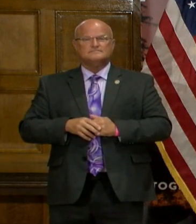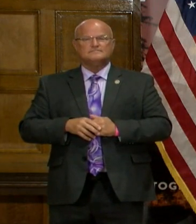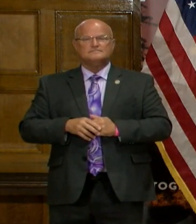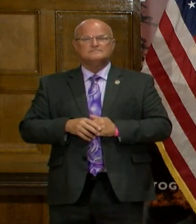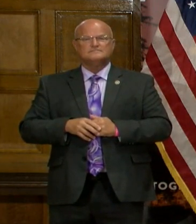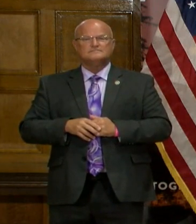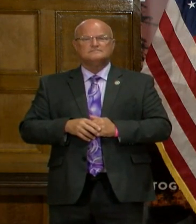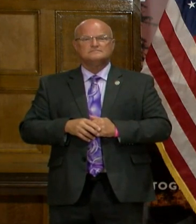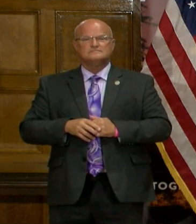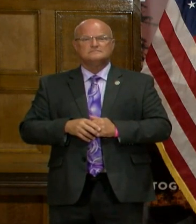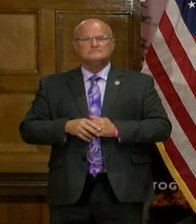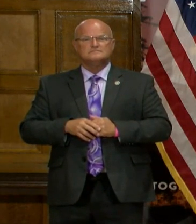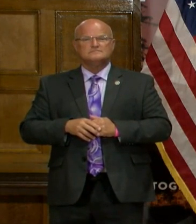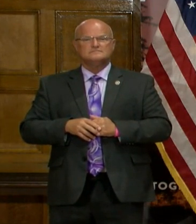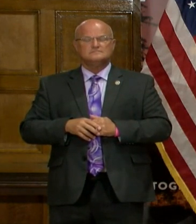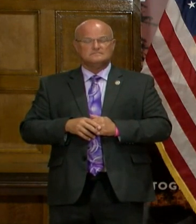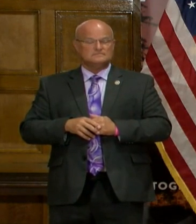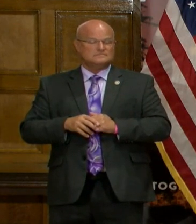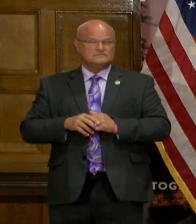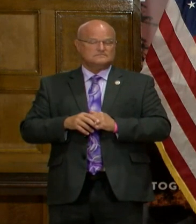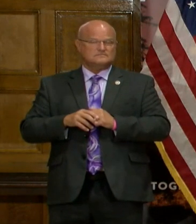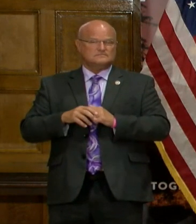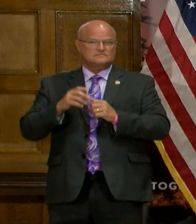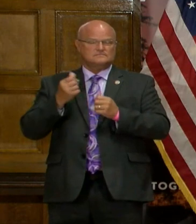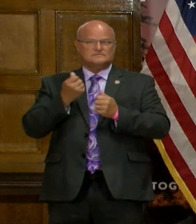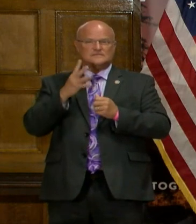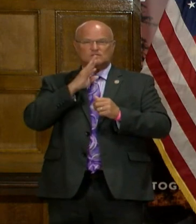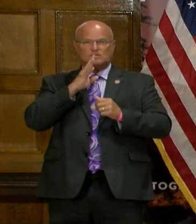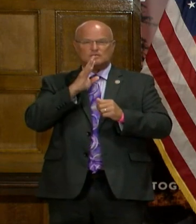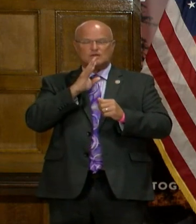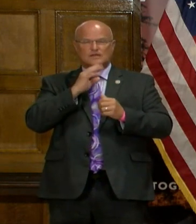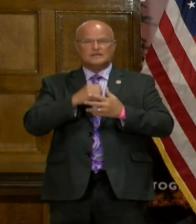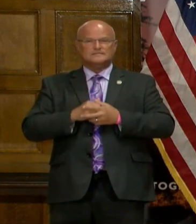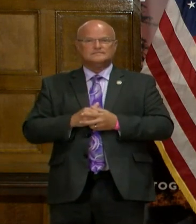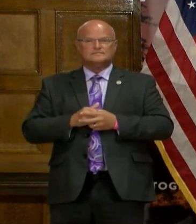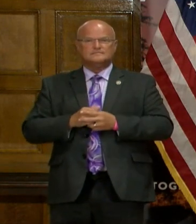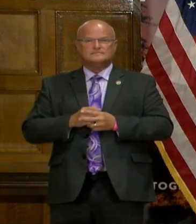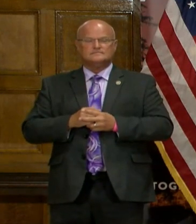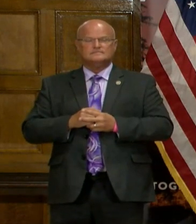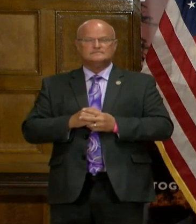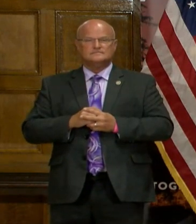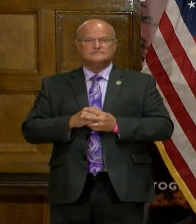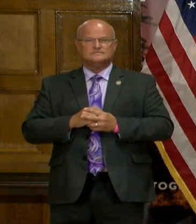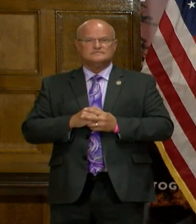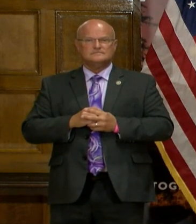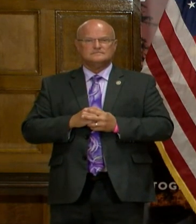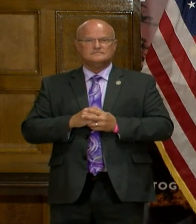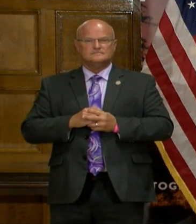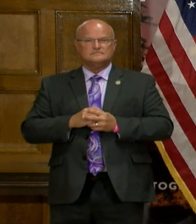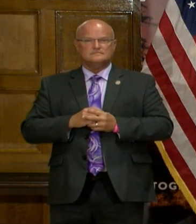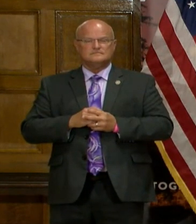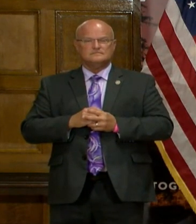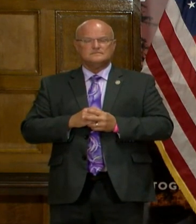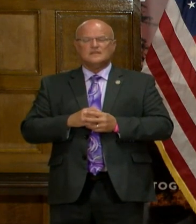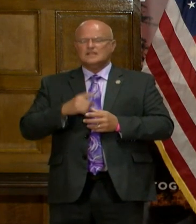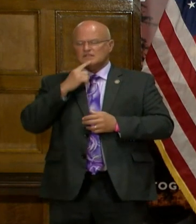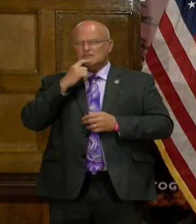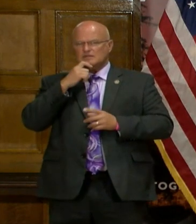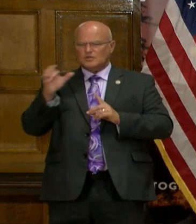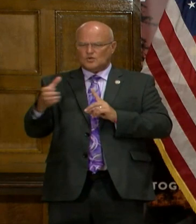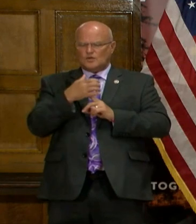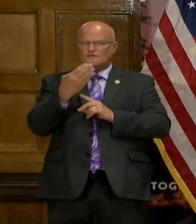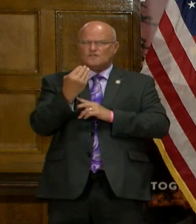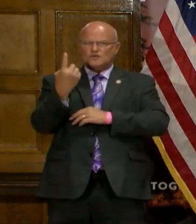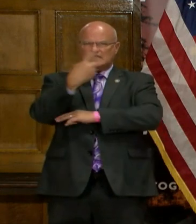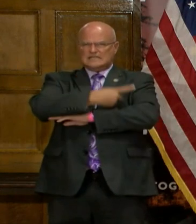Well, Governor, bouncing – if you get tested, you need to be quarantined for 14 days,